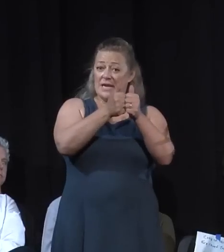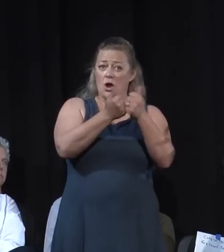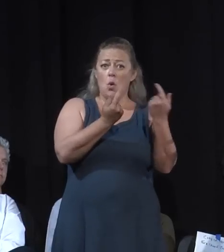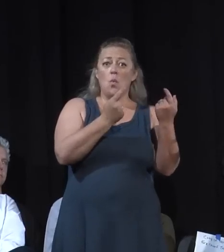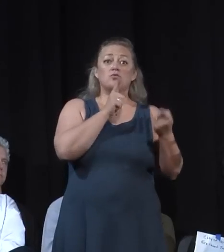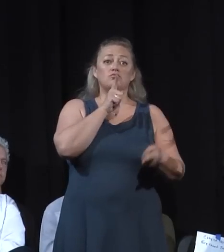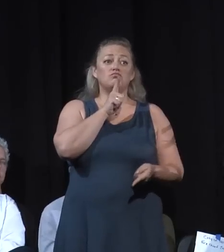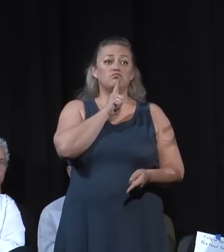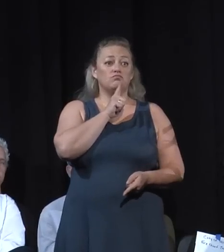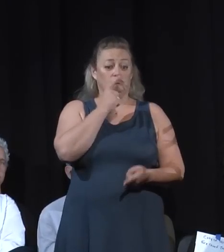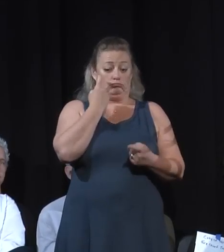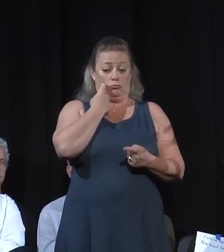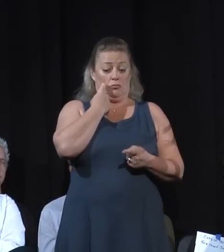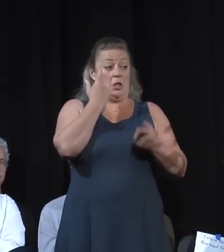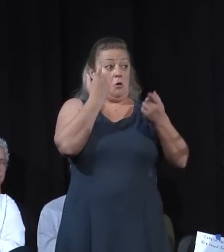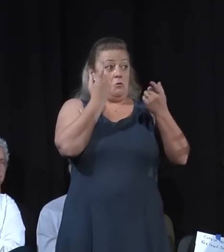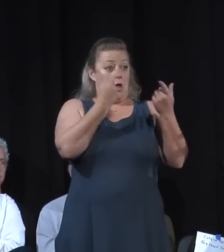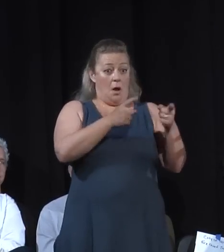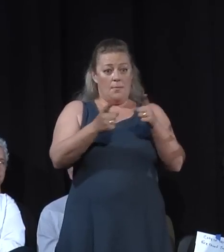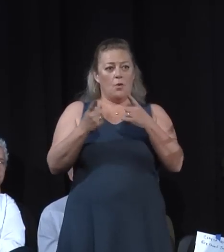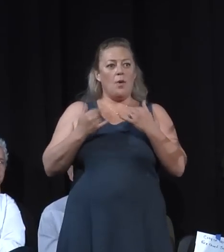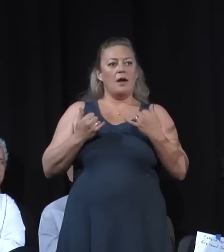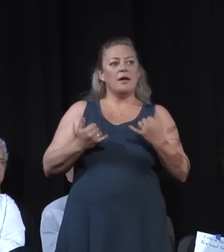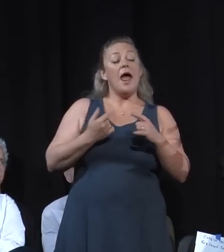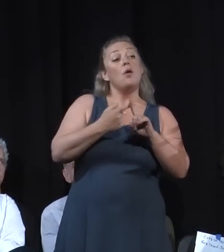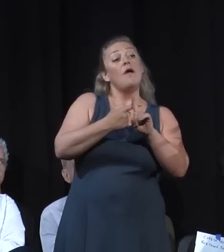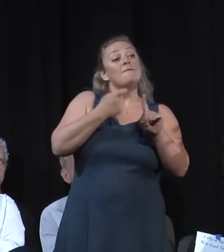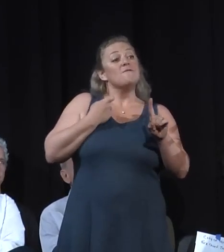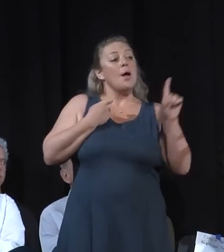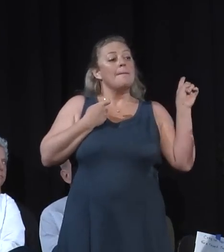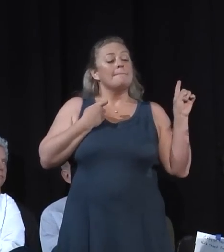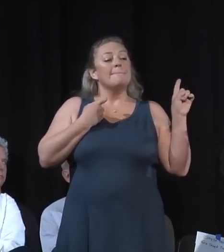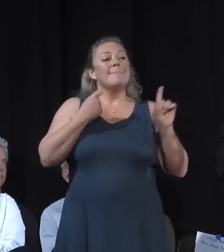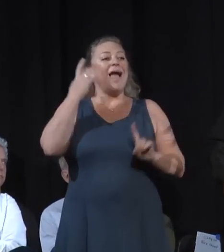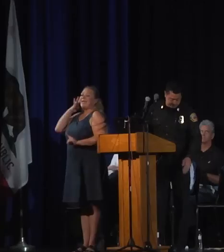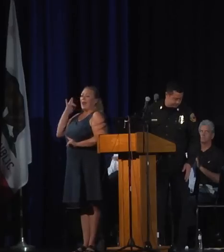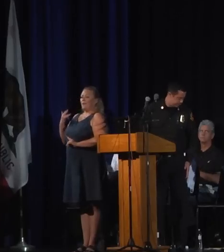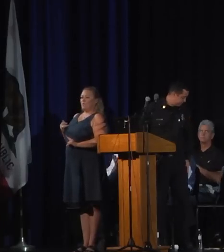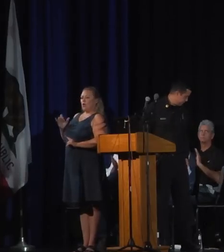to Unified Incident Commander from Cal Fire, Steve Beach. Thank you.